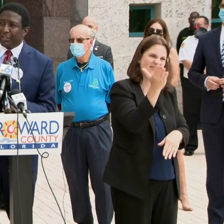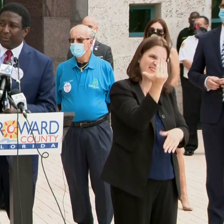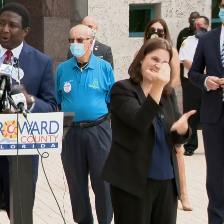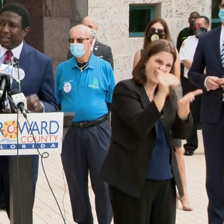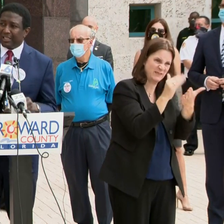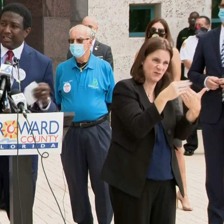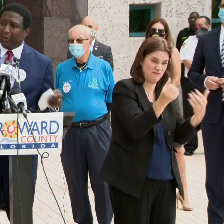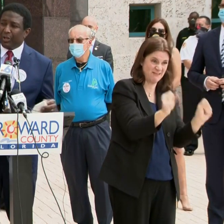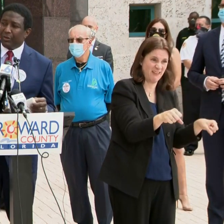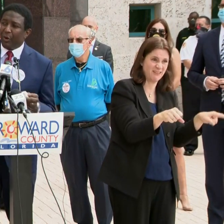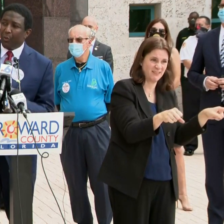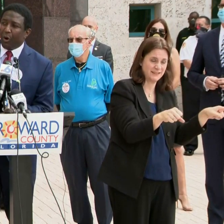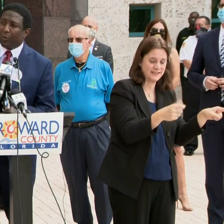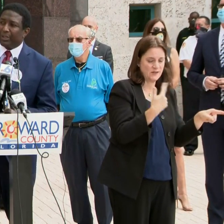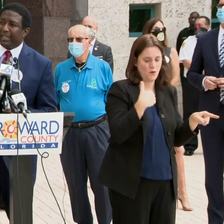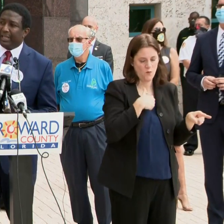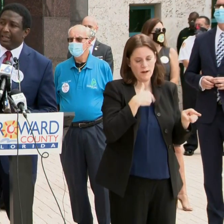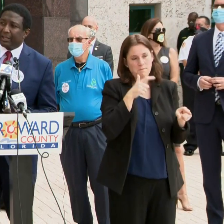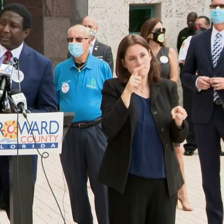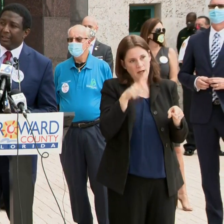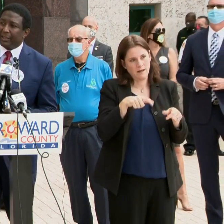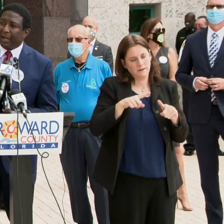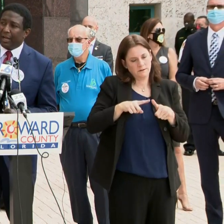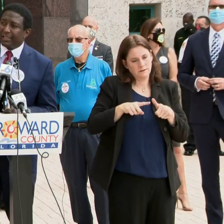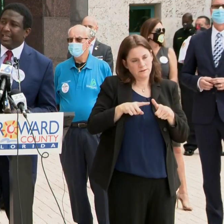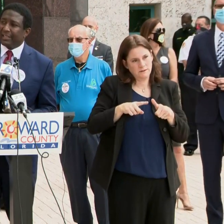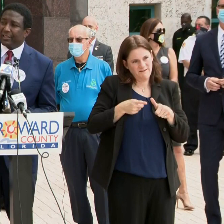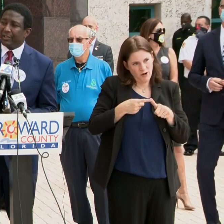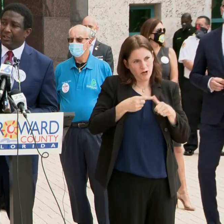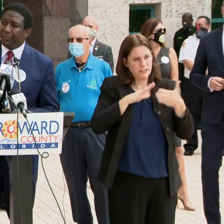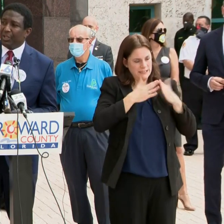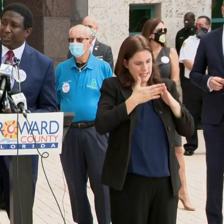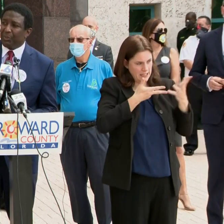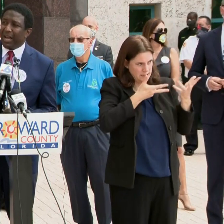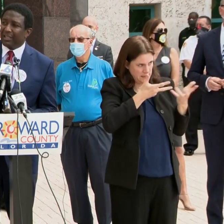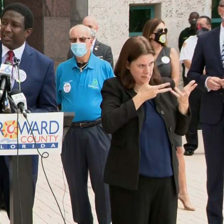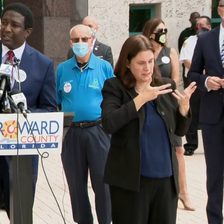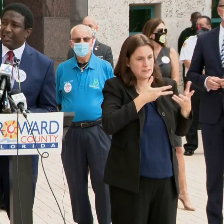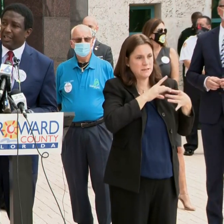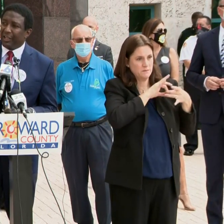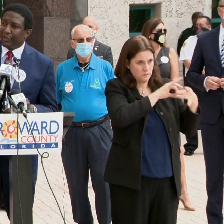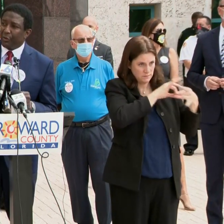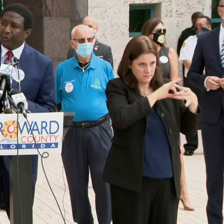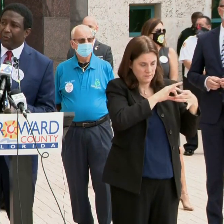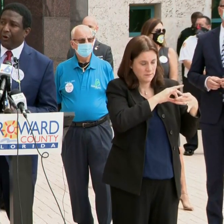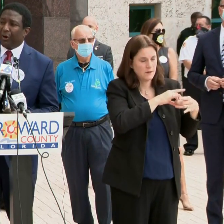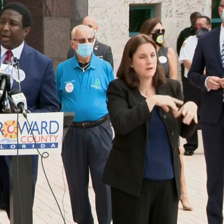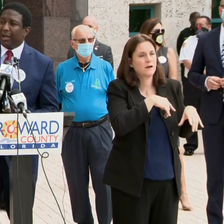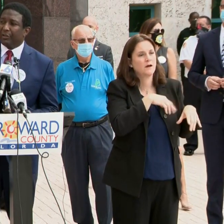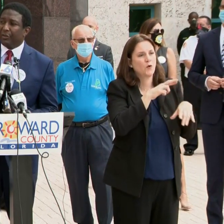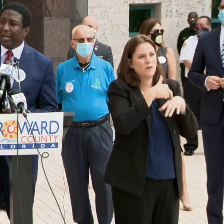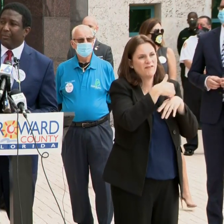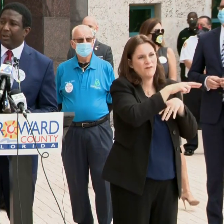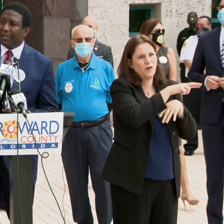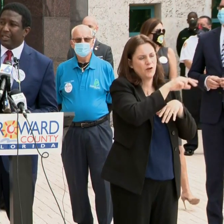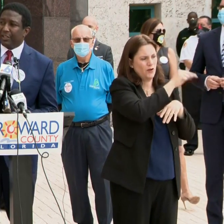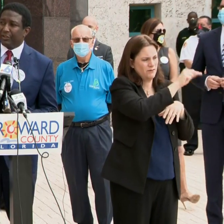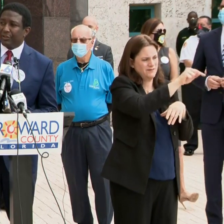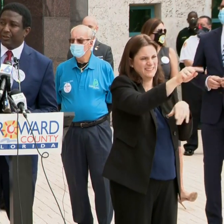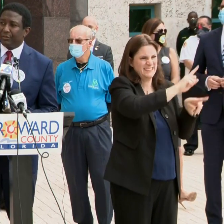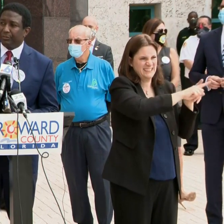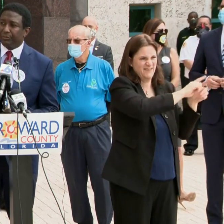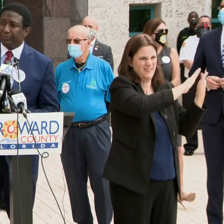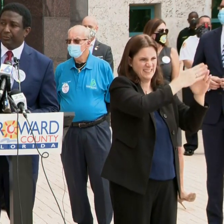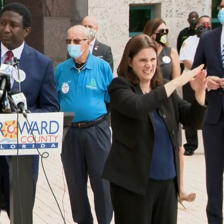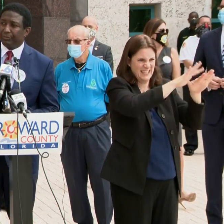So there's a process that we work with the cities, the municipalities, to refer to them these